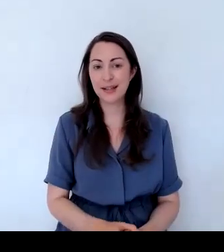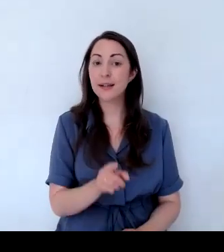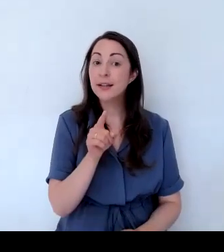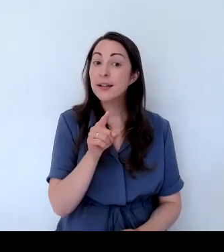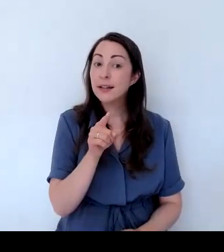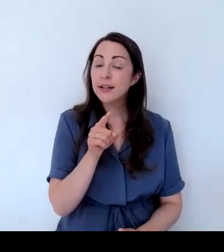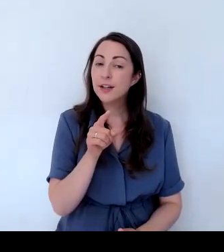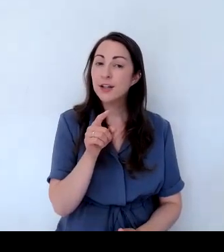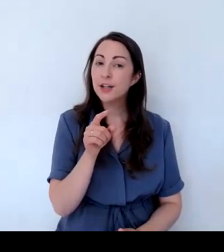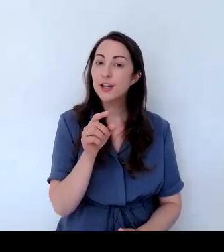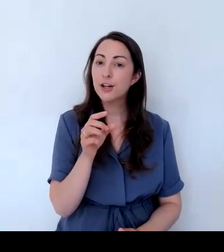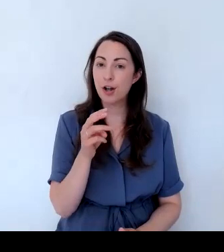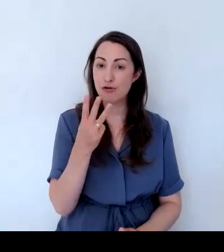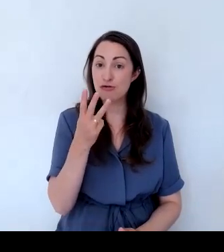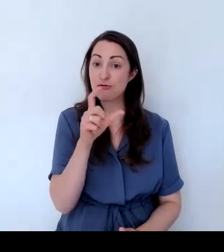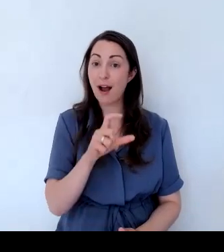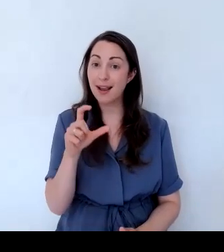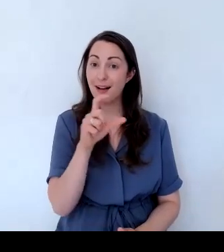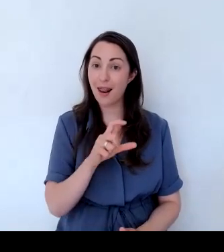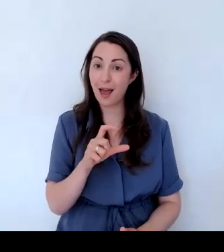which is a bit attractive.